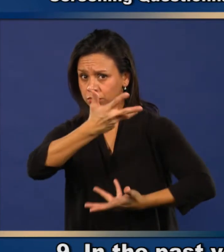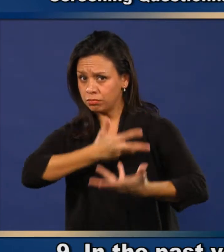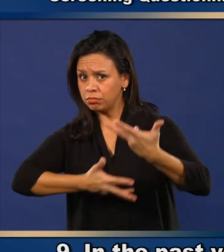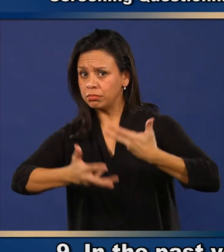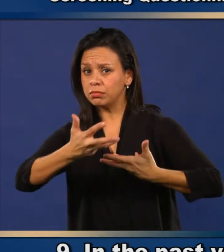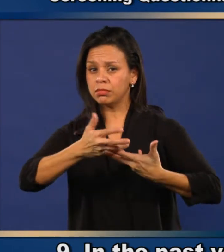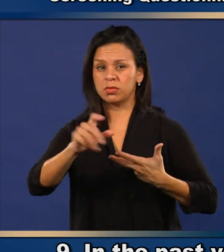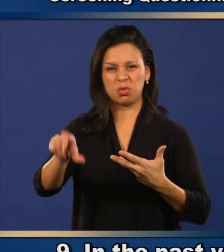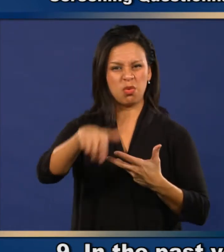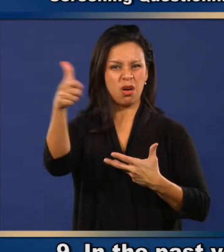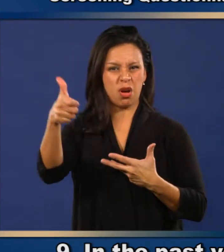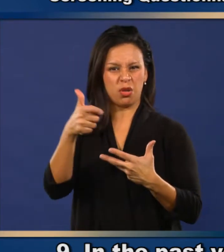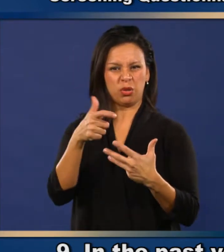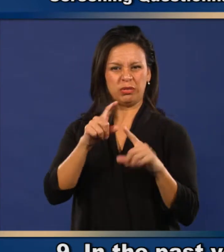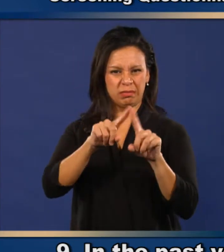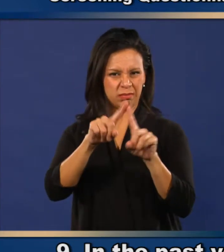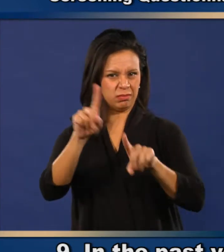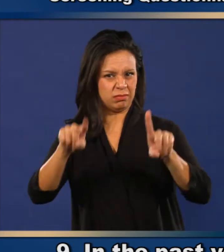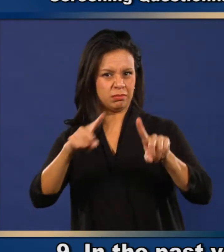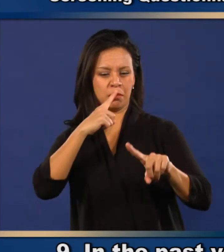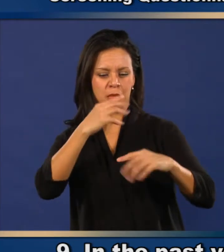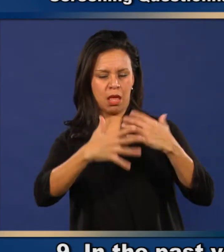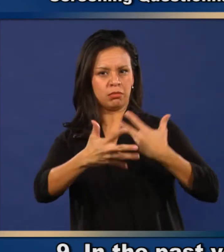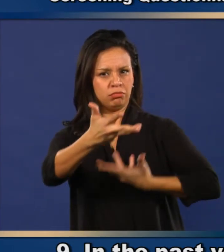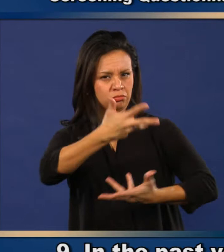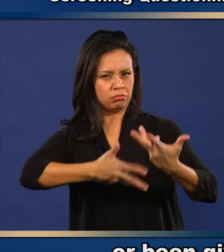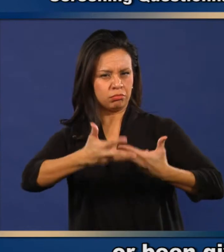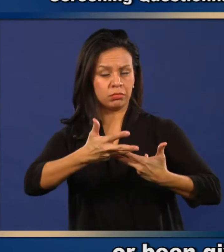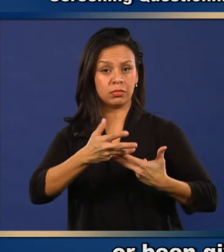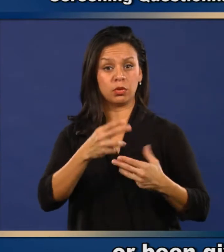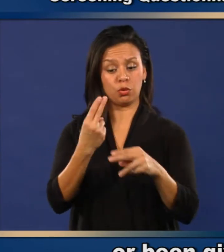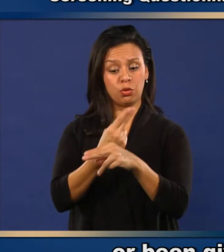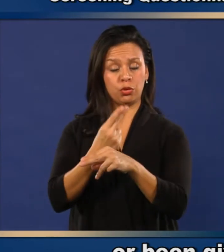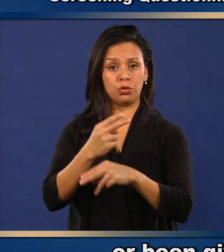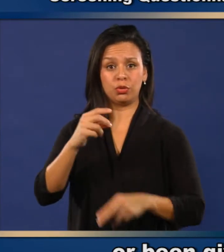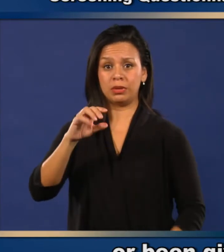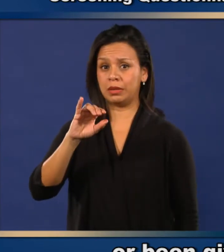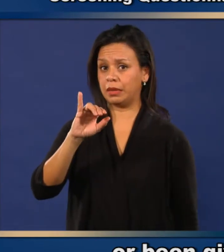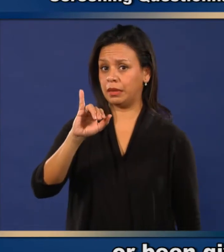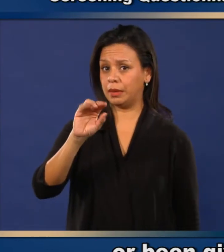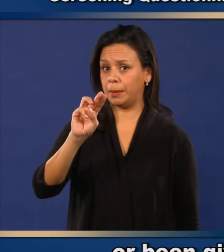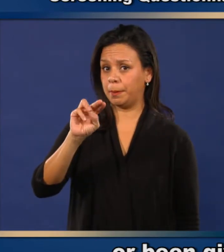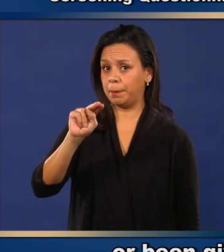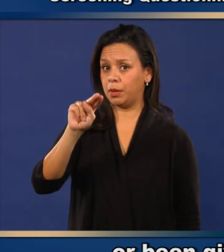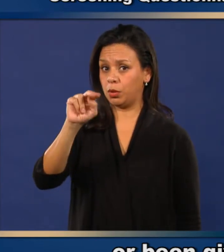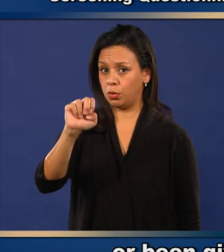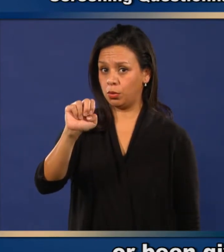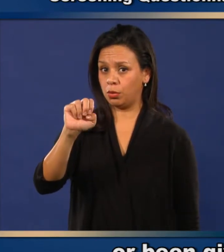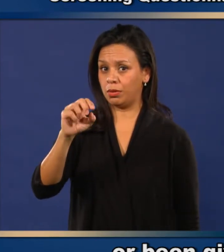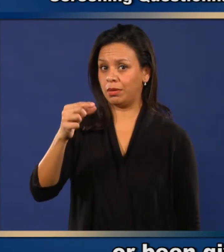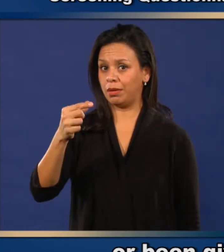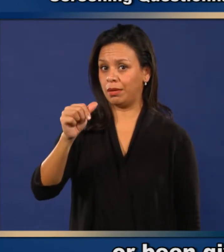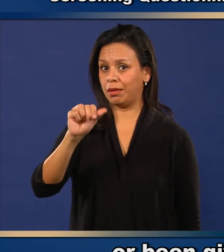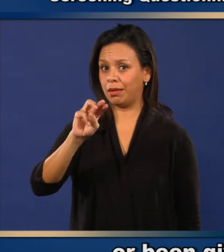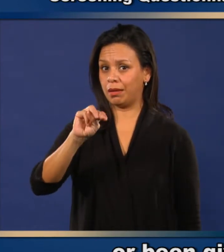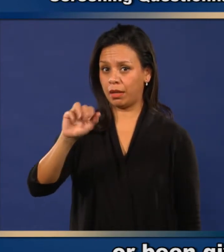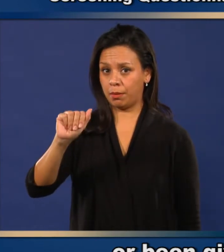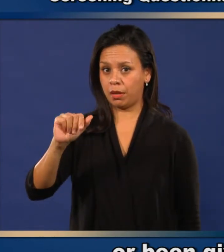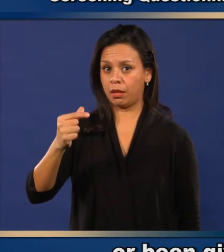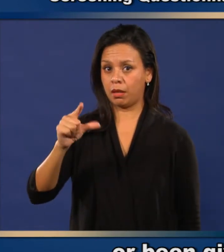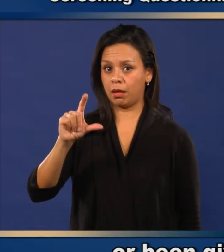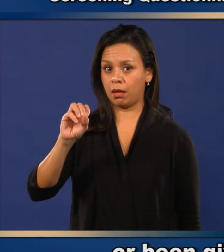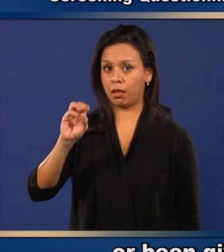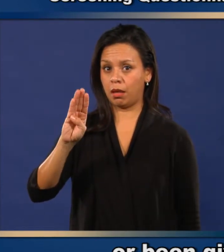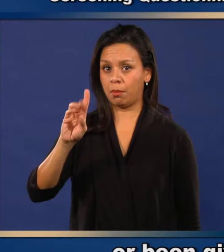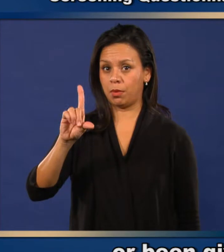or blood products, or been given immune gamma-globulin, or